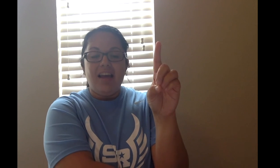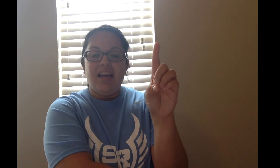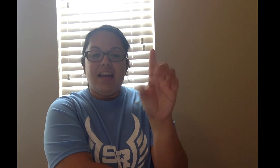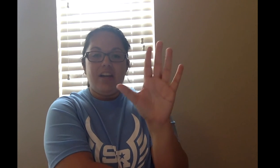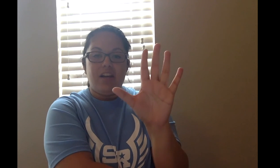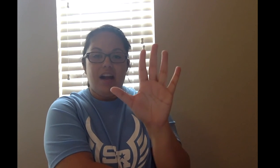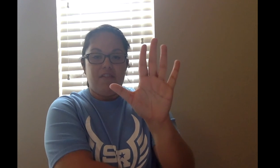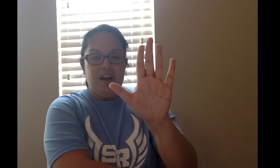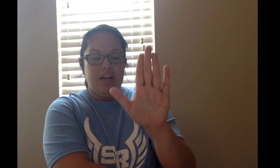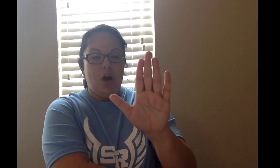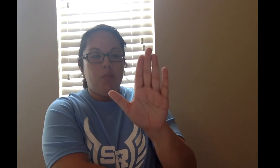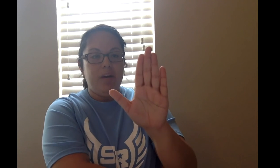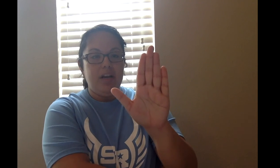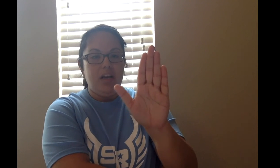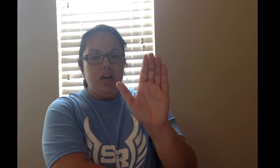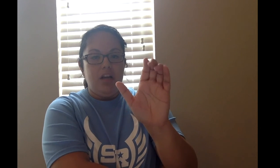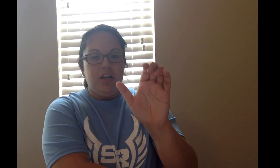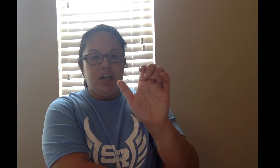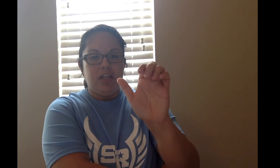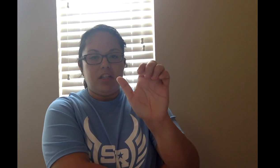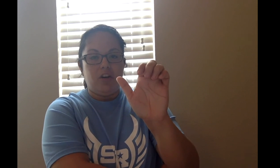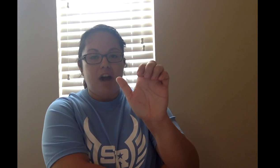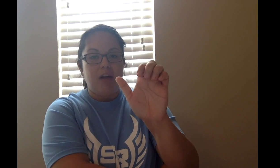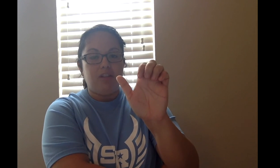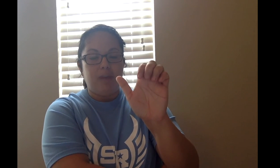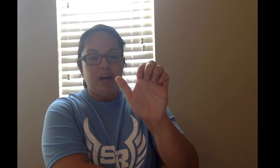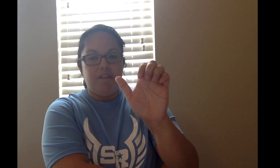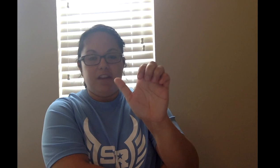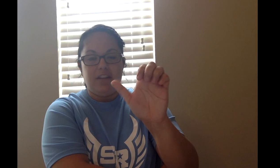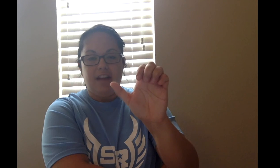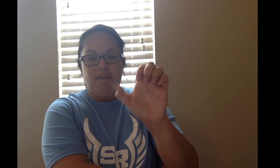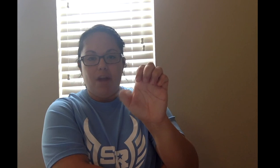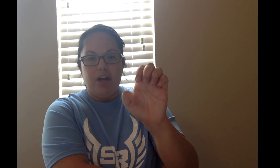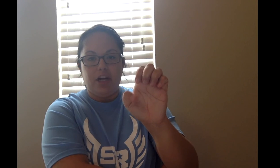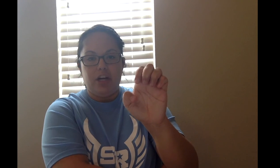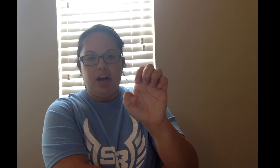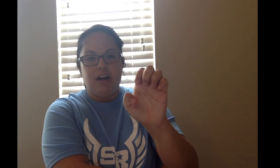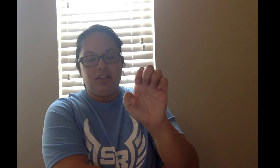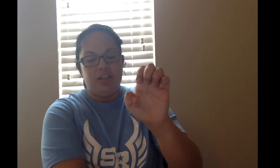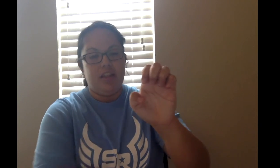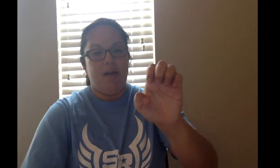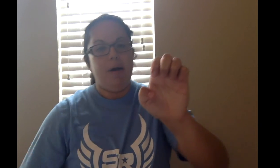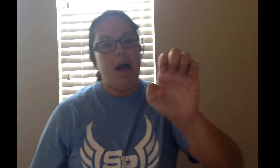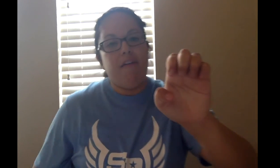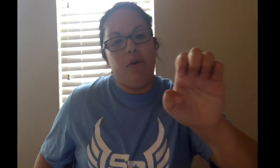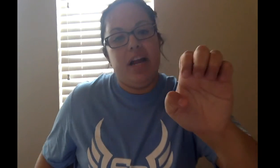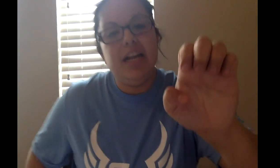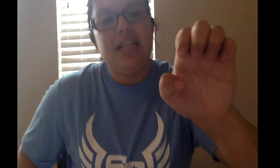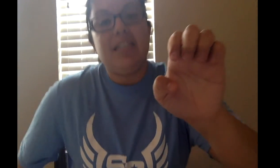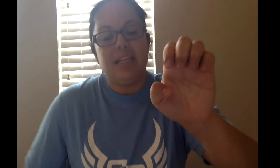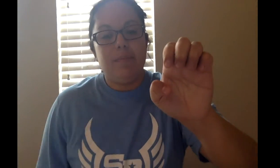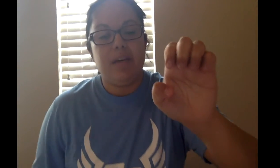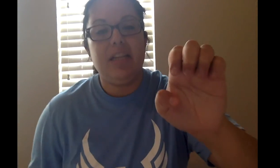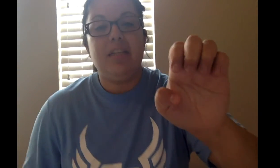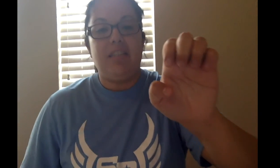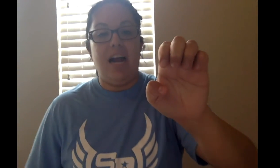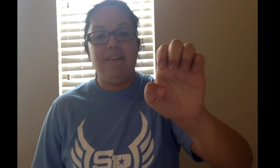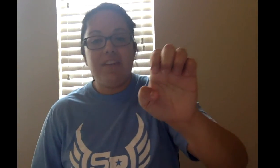you're going to have your hand open. You're going to crouch about your fingers halfway and you're going crouch your thumb about halfway in and that's going to be the sign of